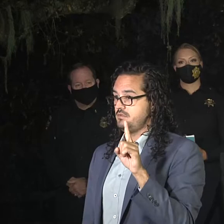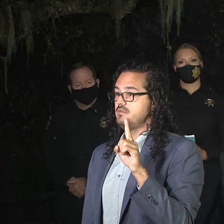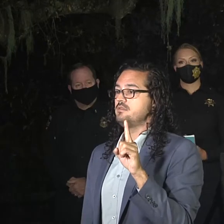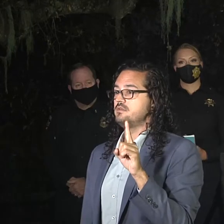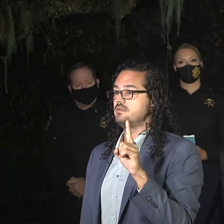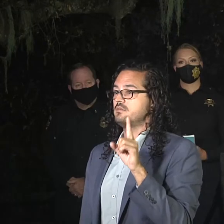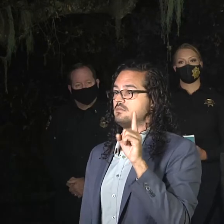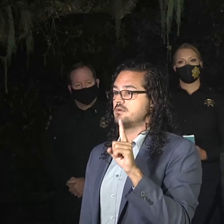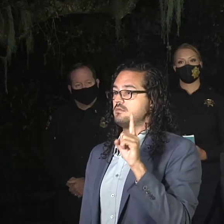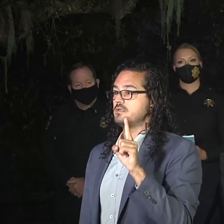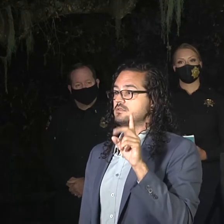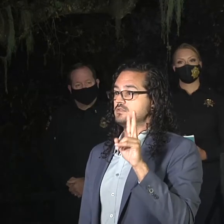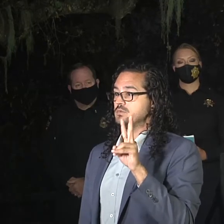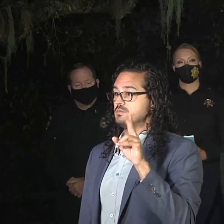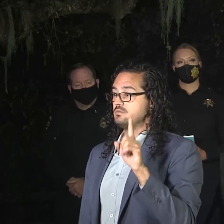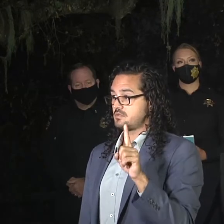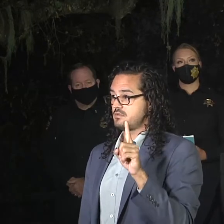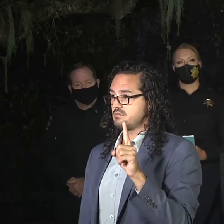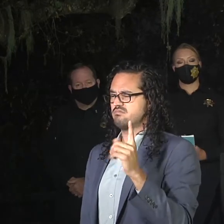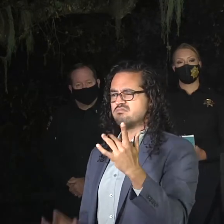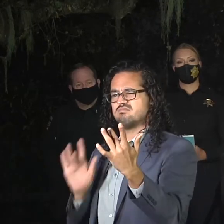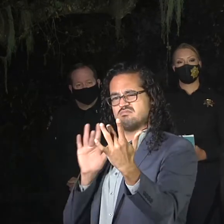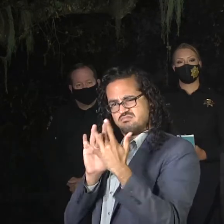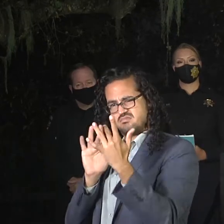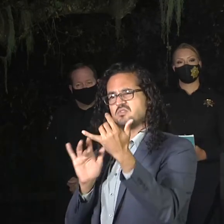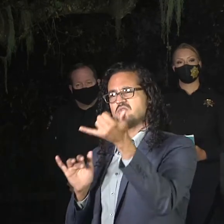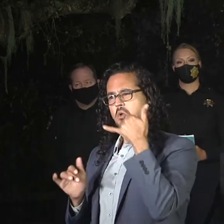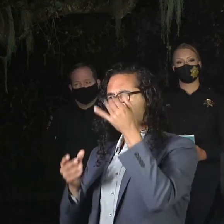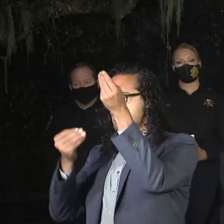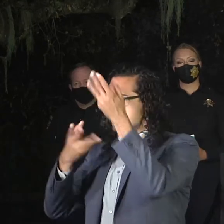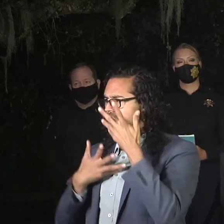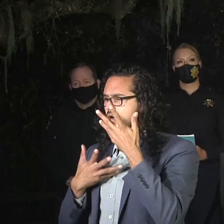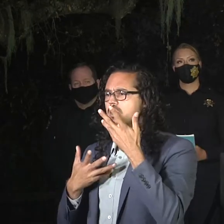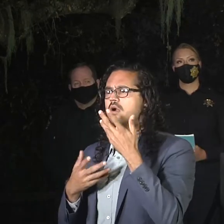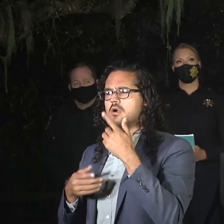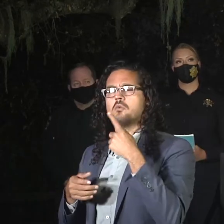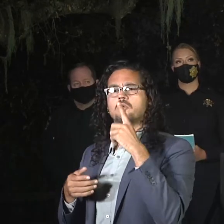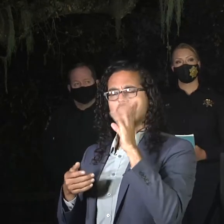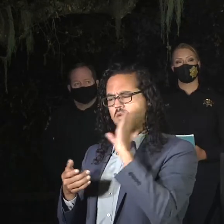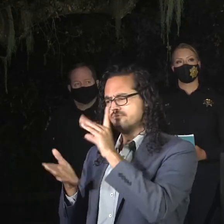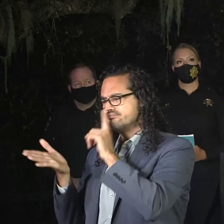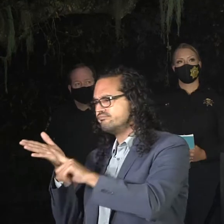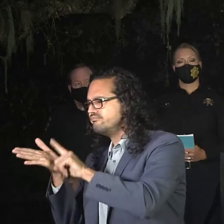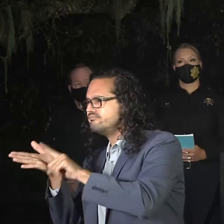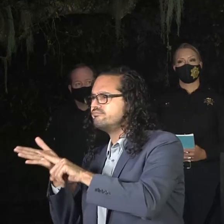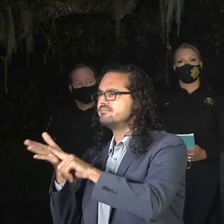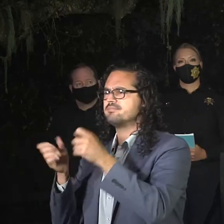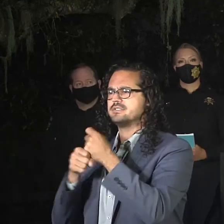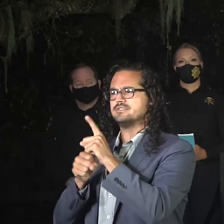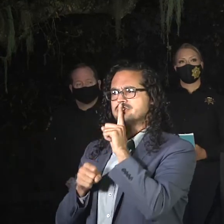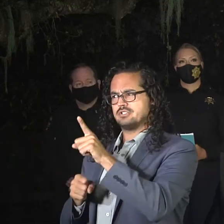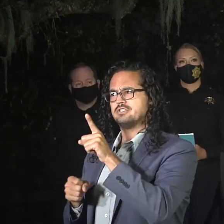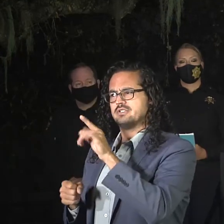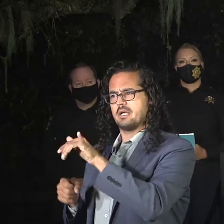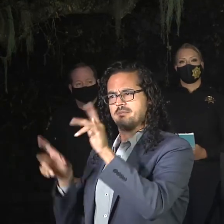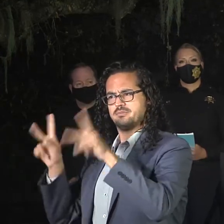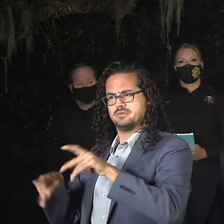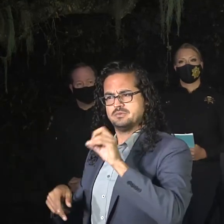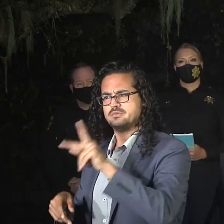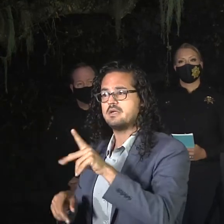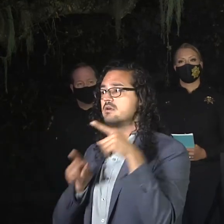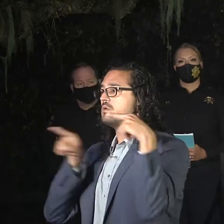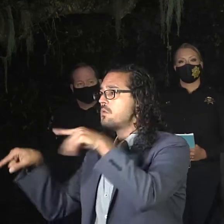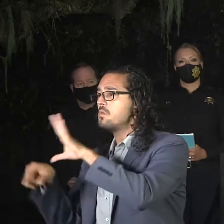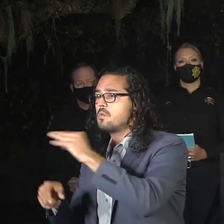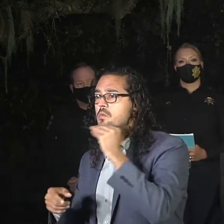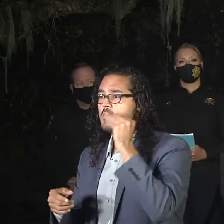1 2 1. Give us a call. And we'll do exactly what we did last night. You know, we do security checks on homes to make sure nobody's breaking in. But at